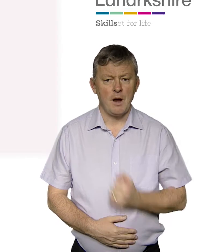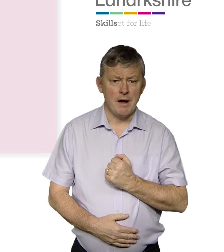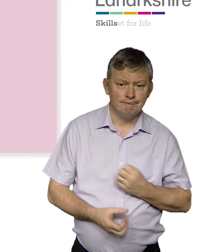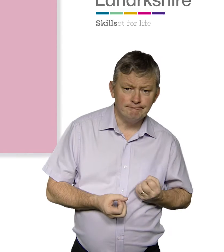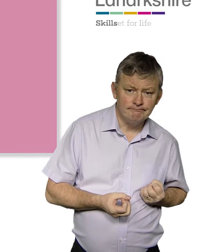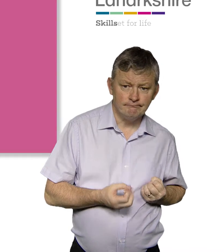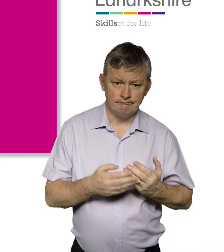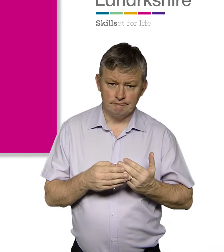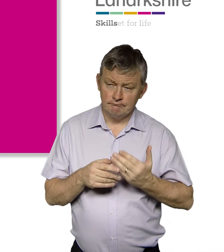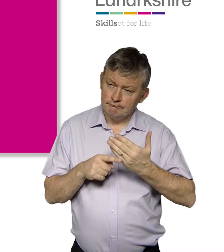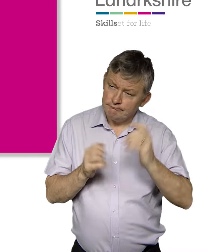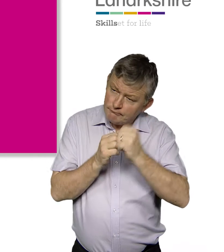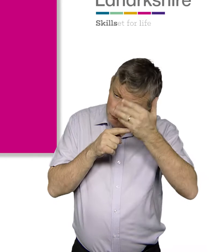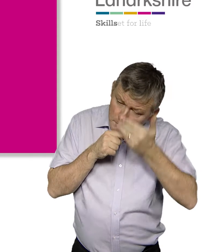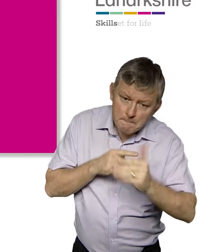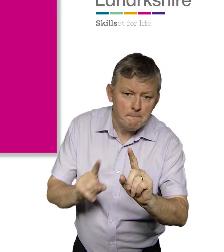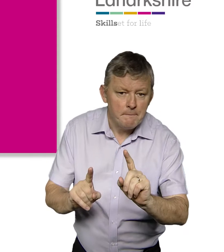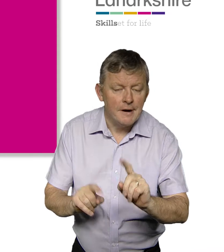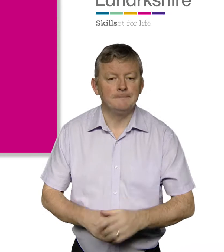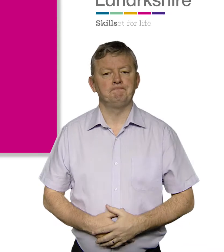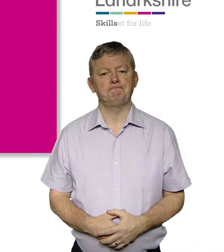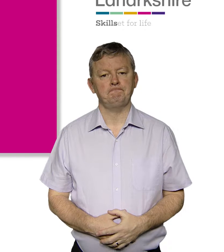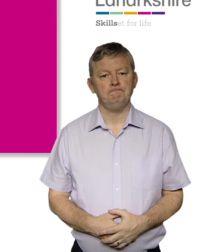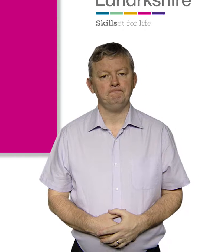Our contribution to other relevant long-term goals